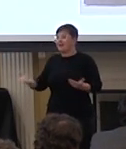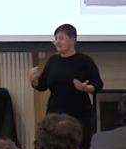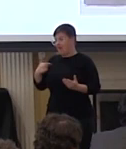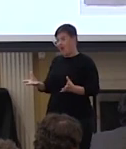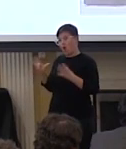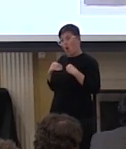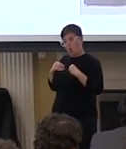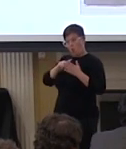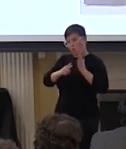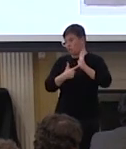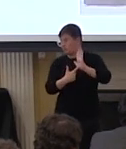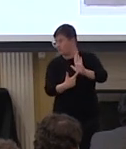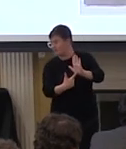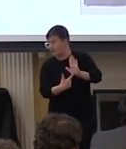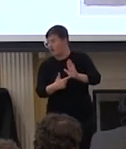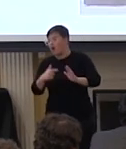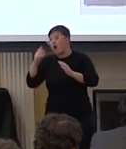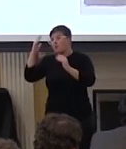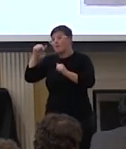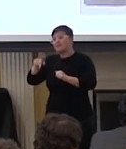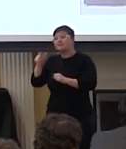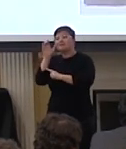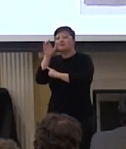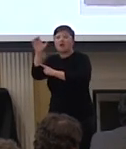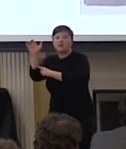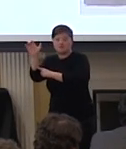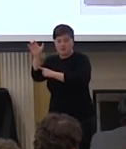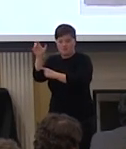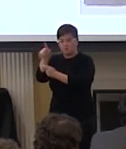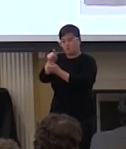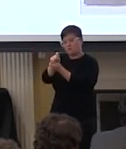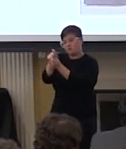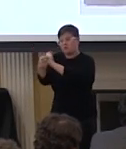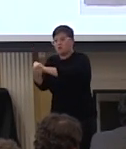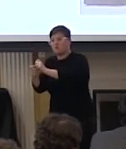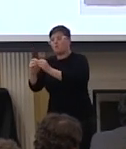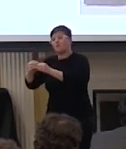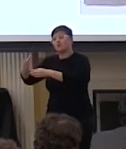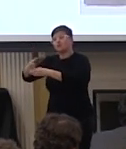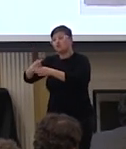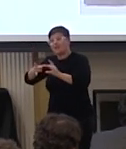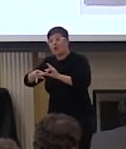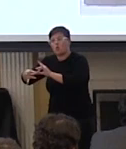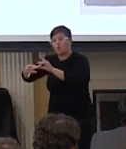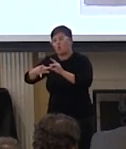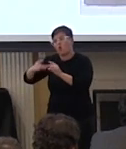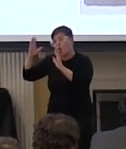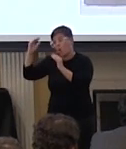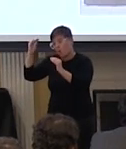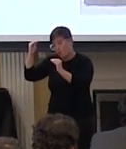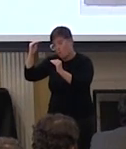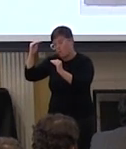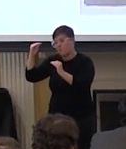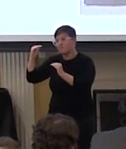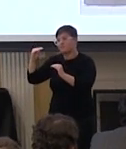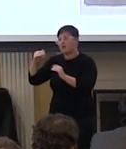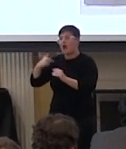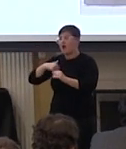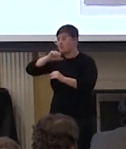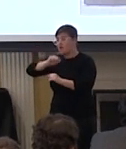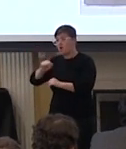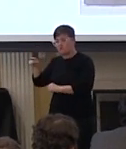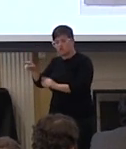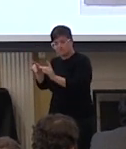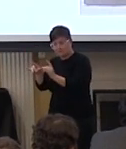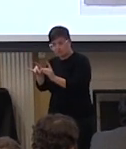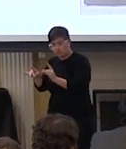hoping that this concept will also transcend into a shared hope uh where i love what you've mentioned